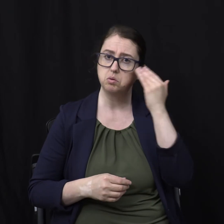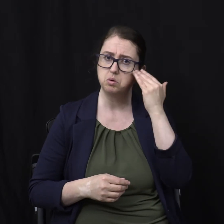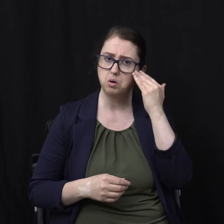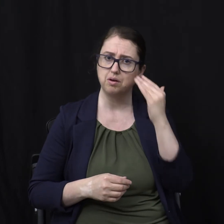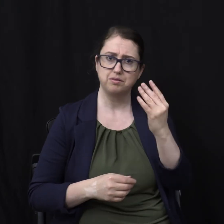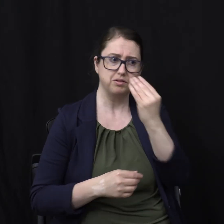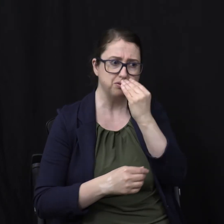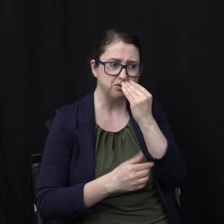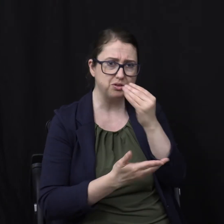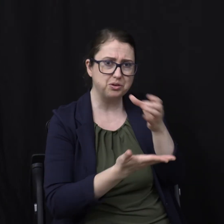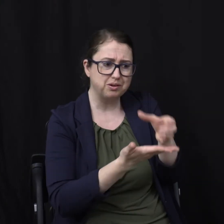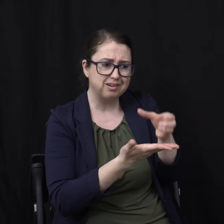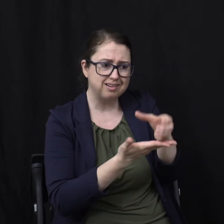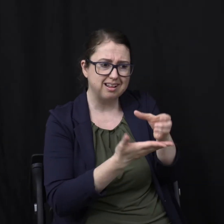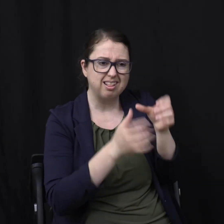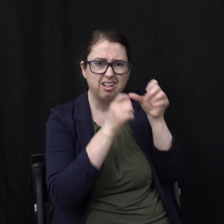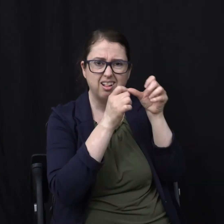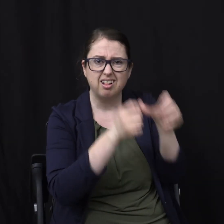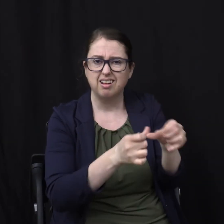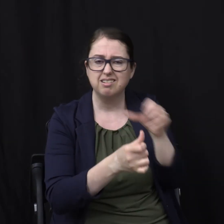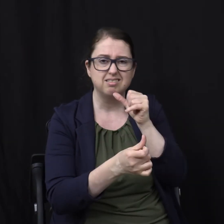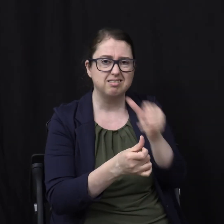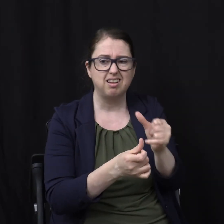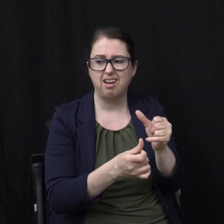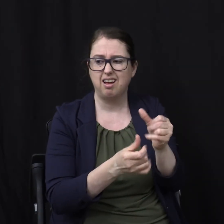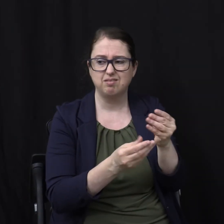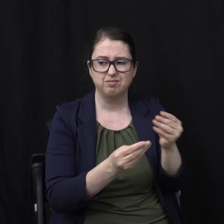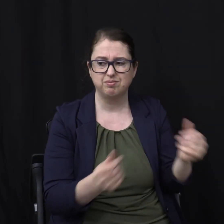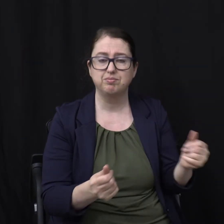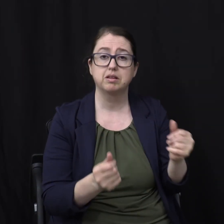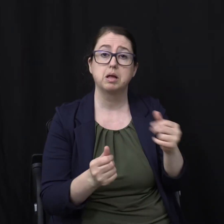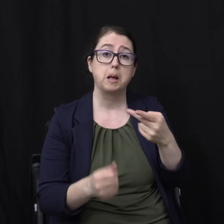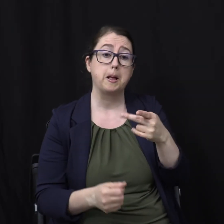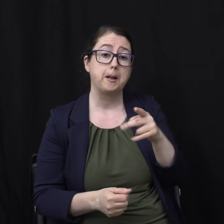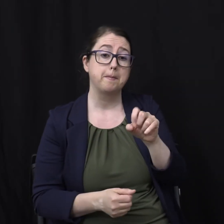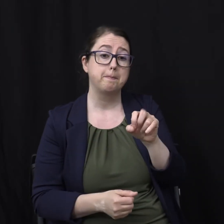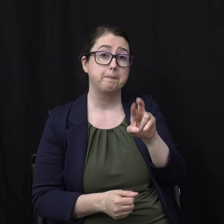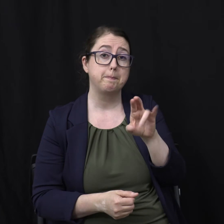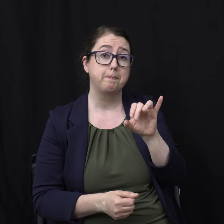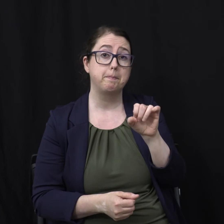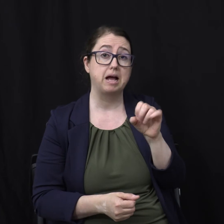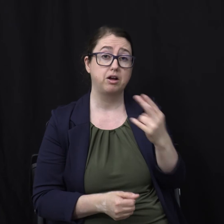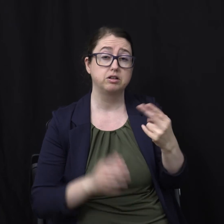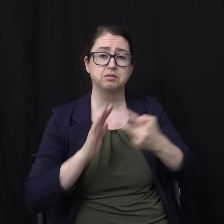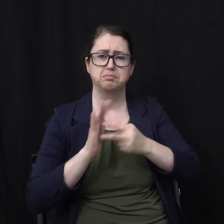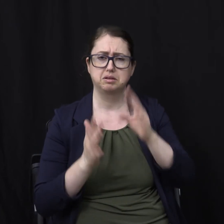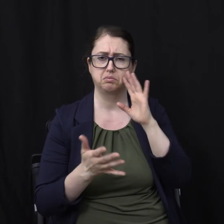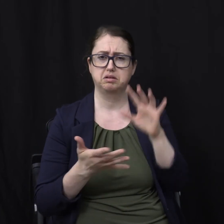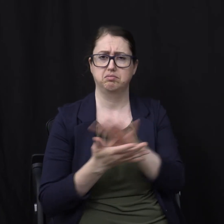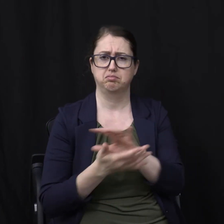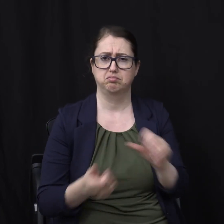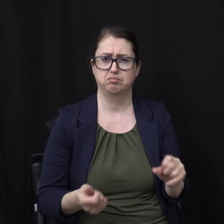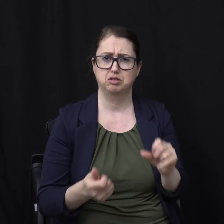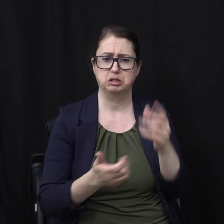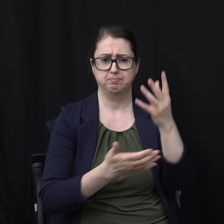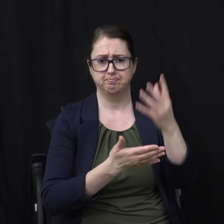are right The ones that don't That don't decay And go away And well To perish means to Be destroyed To decay To go away